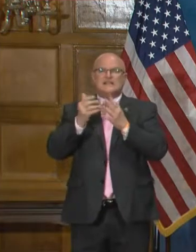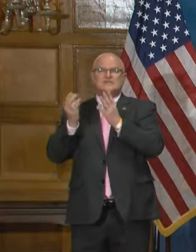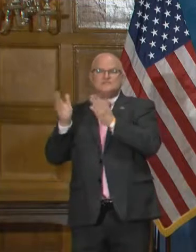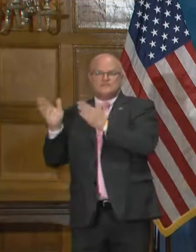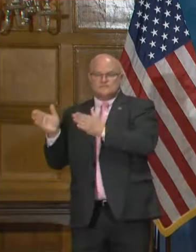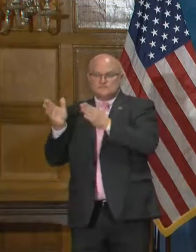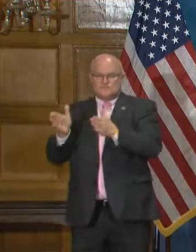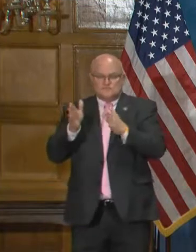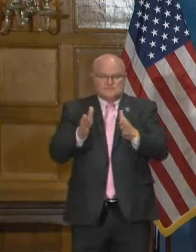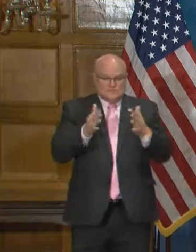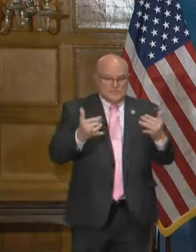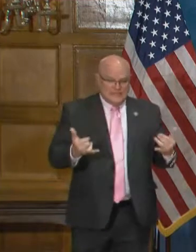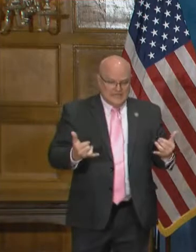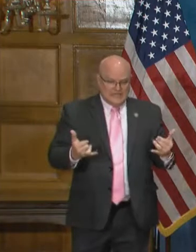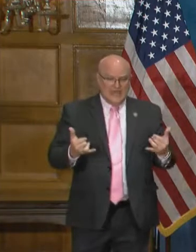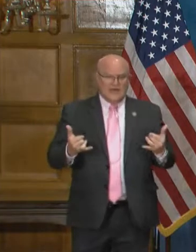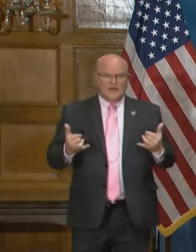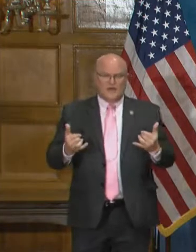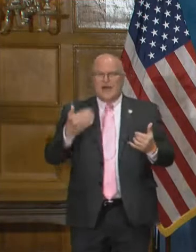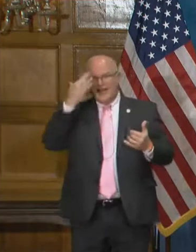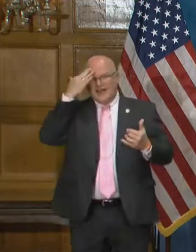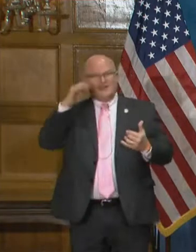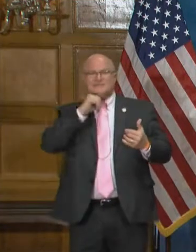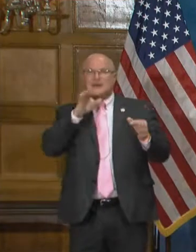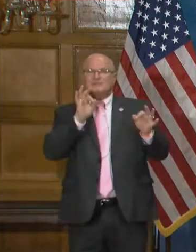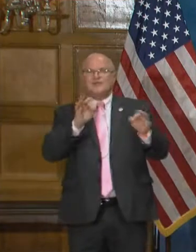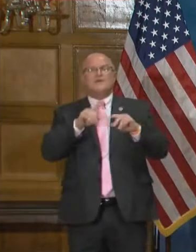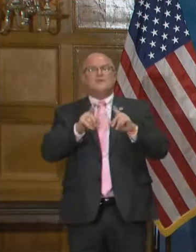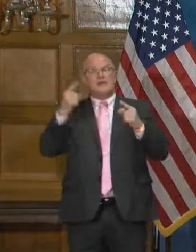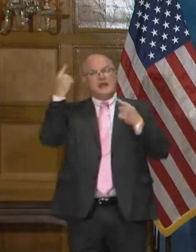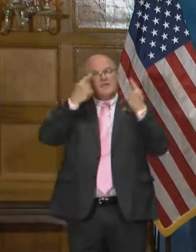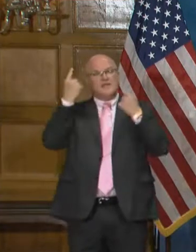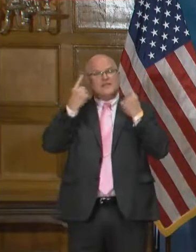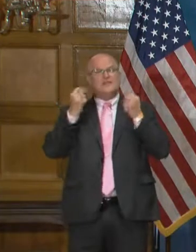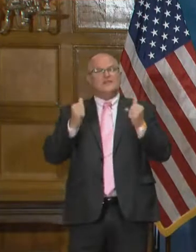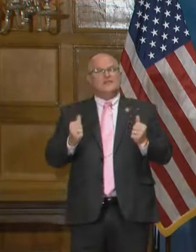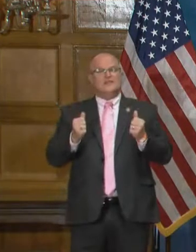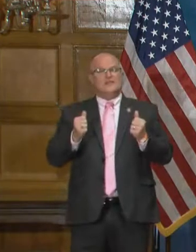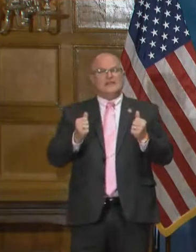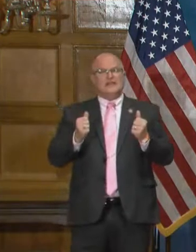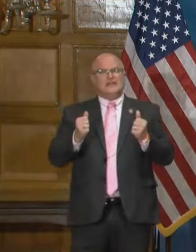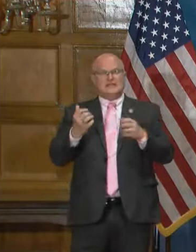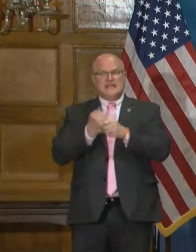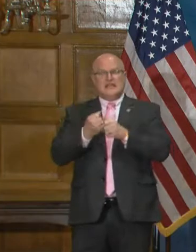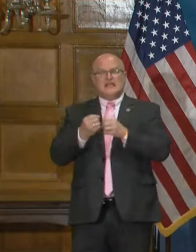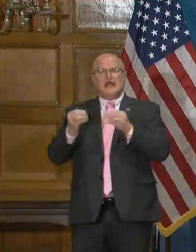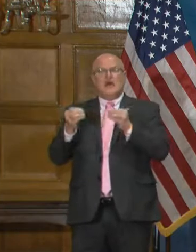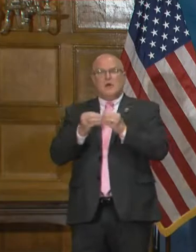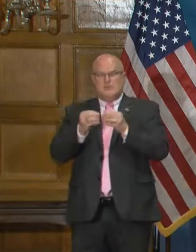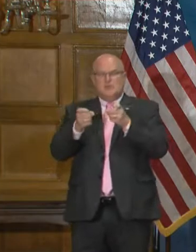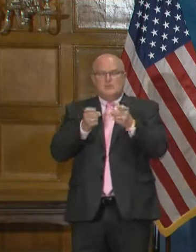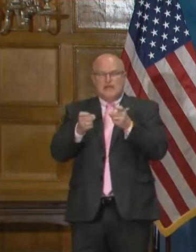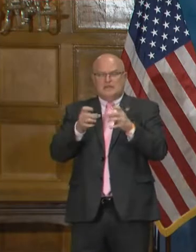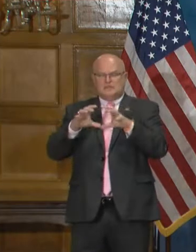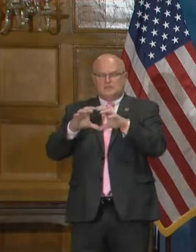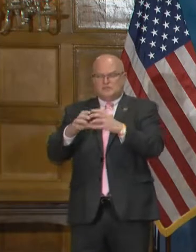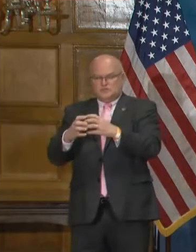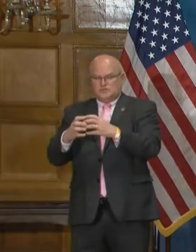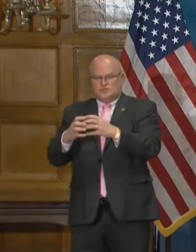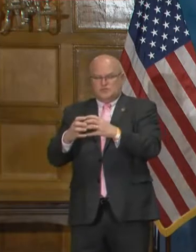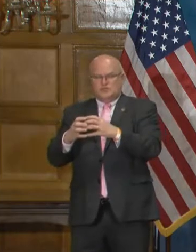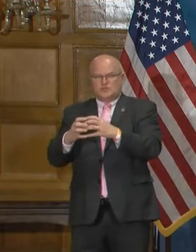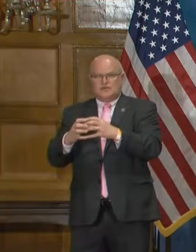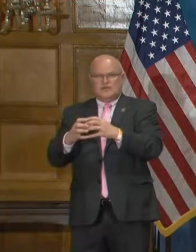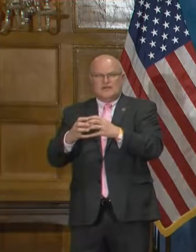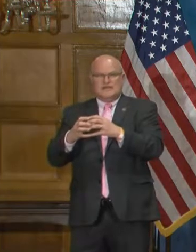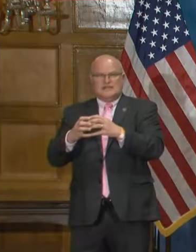organized as it is now. Nothing is ever perfect, but that's our thinking that you can take a more manageable chunk of,